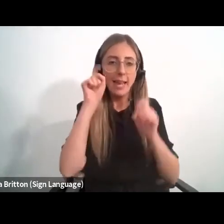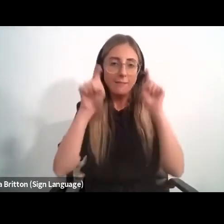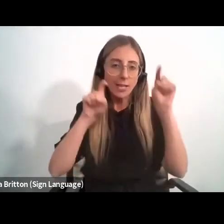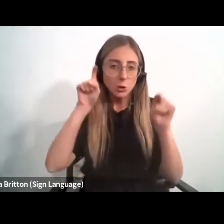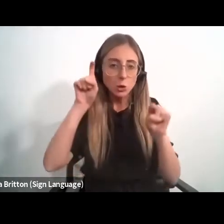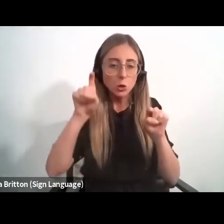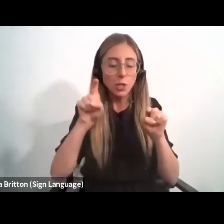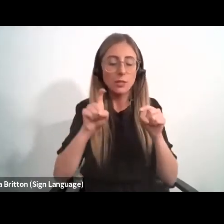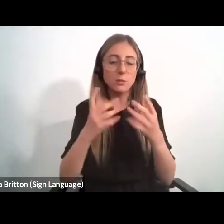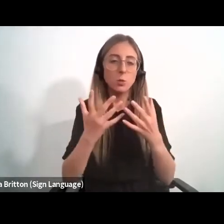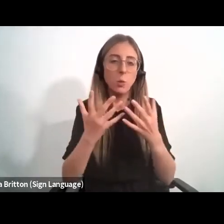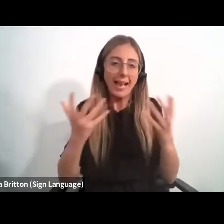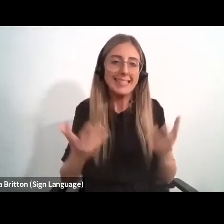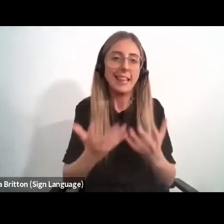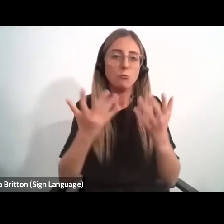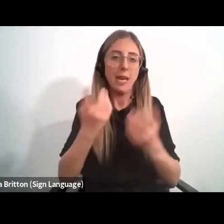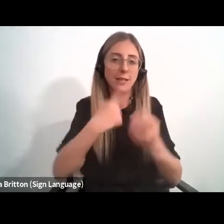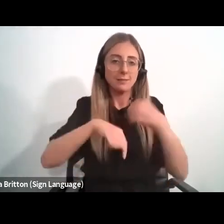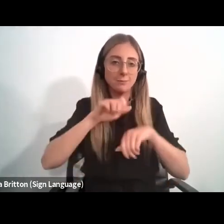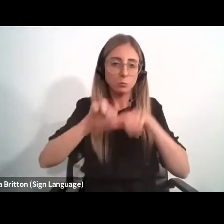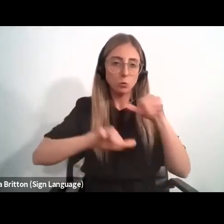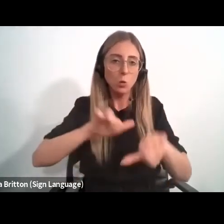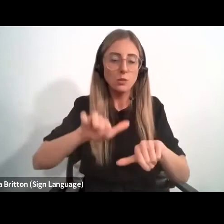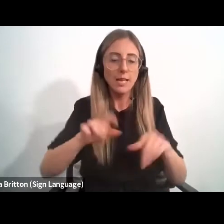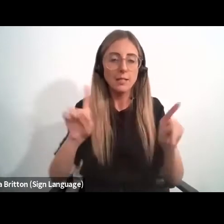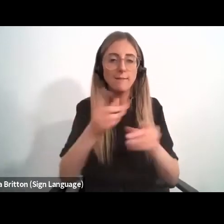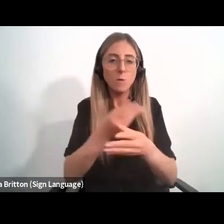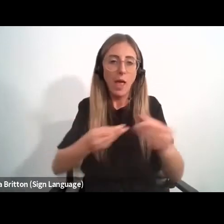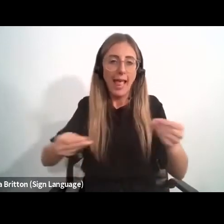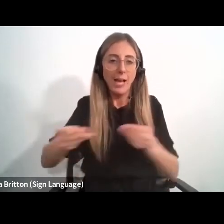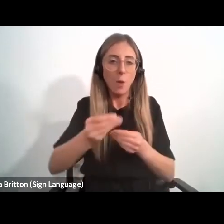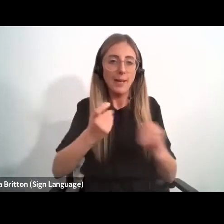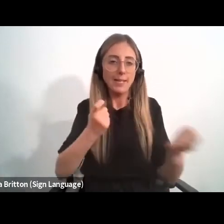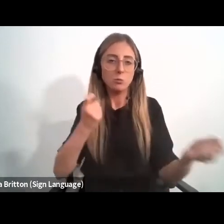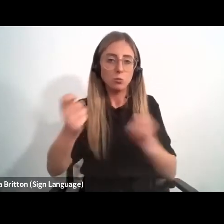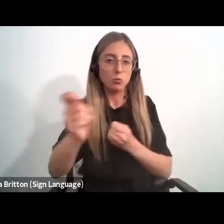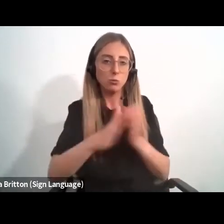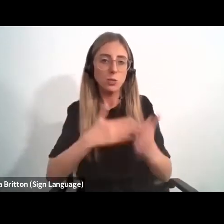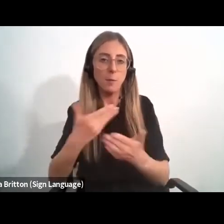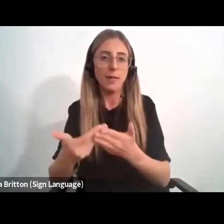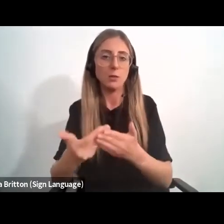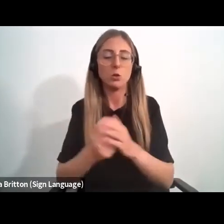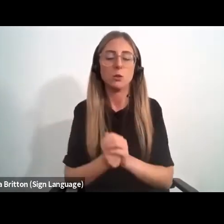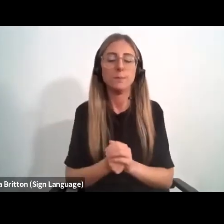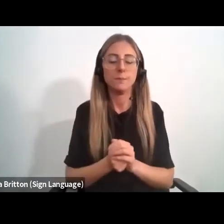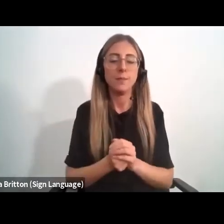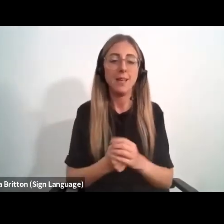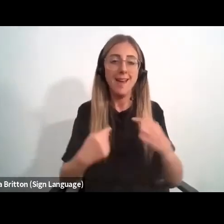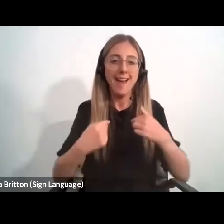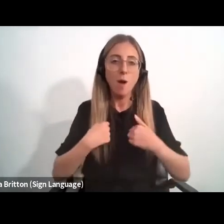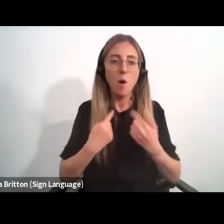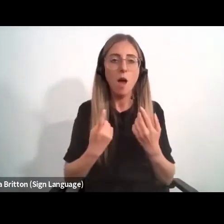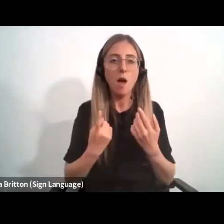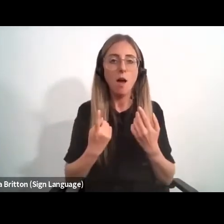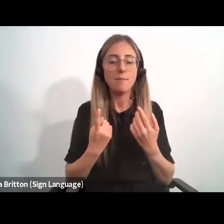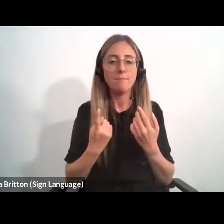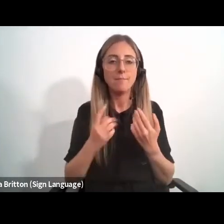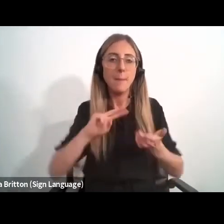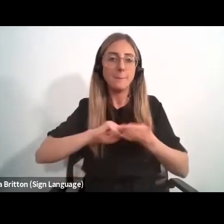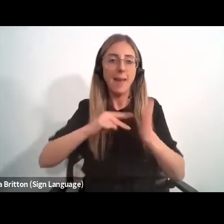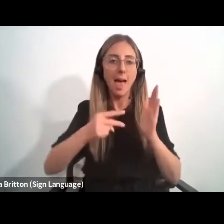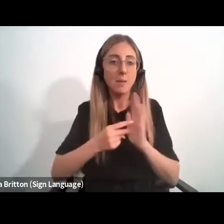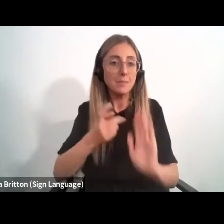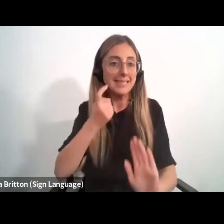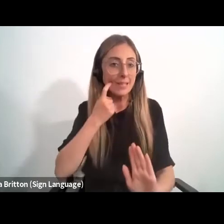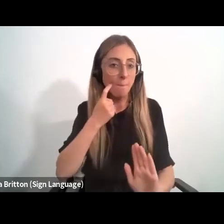and accelerate the process of economic transformation? Our collective mission must be as simple